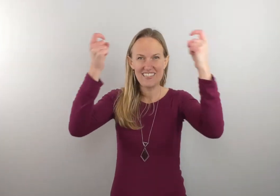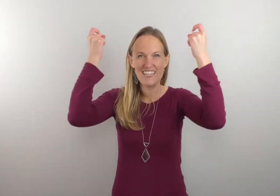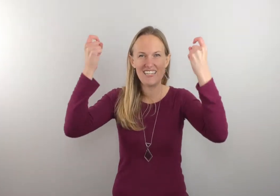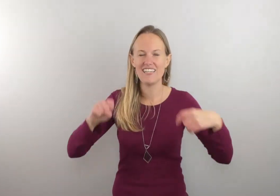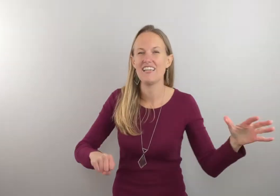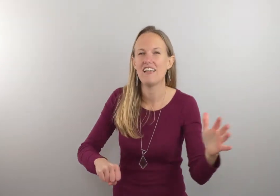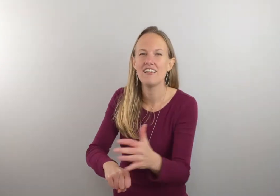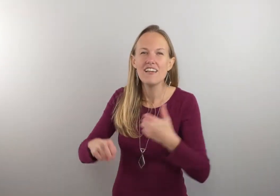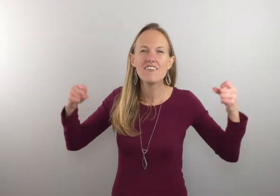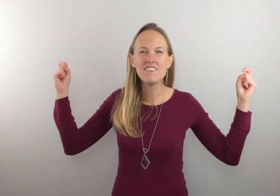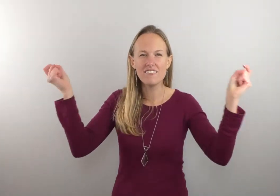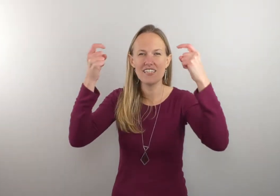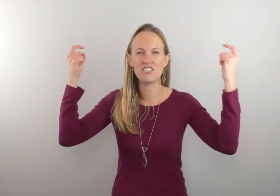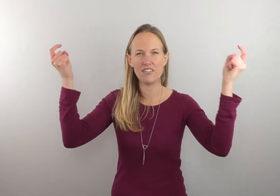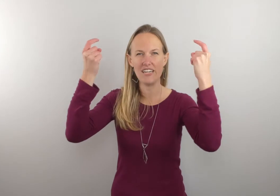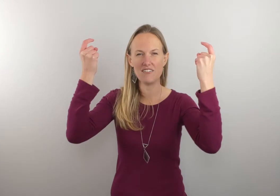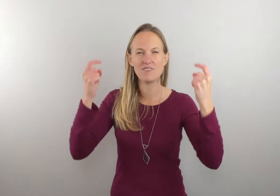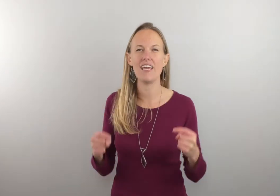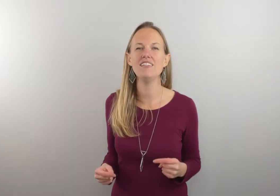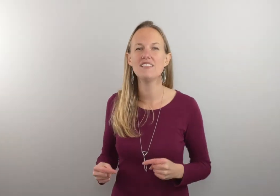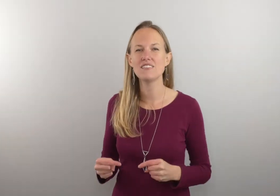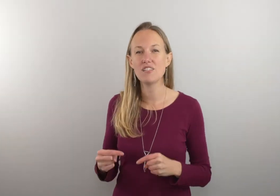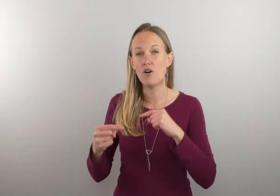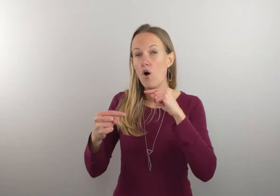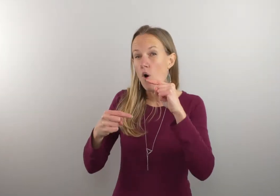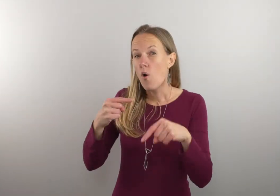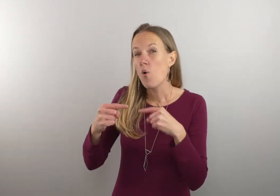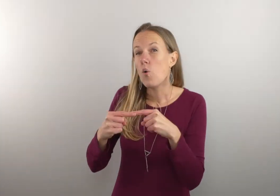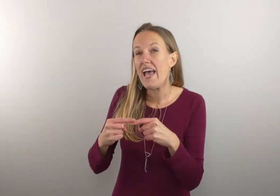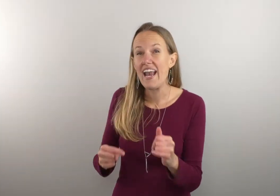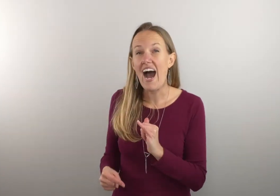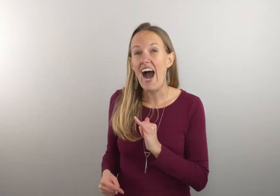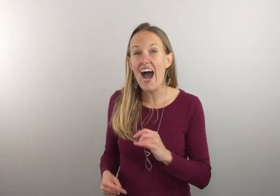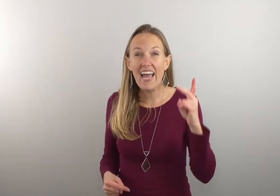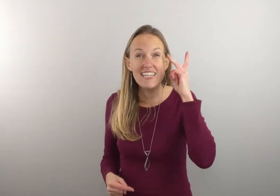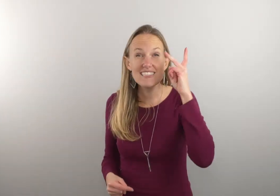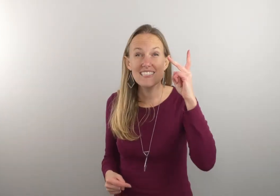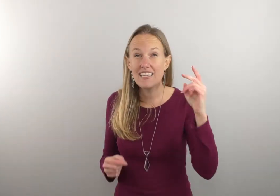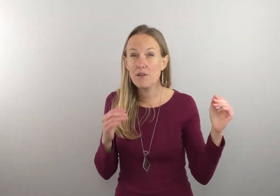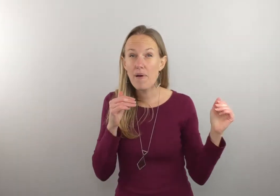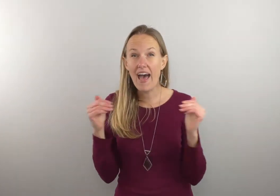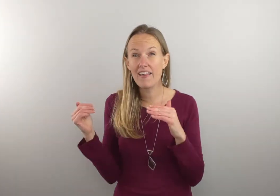victory okay so when I see battle